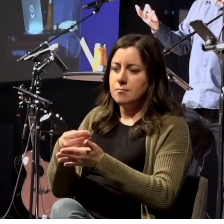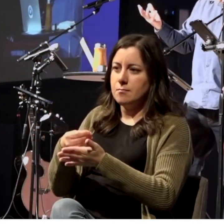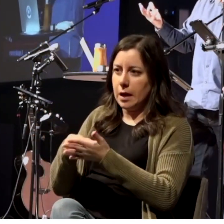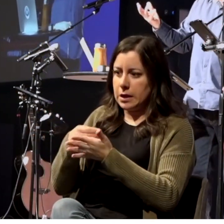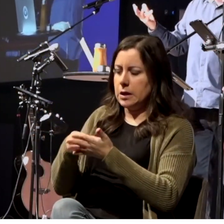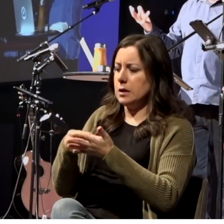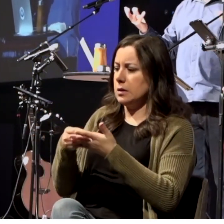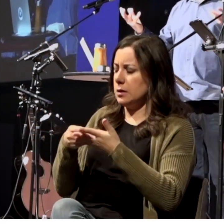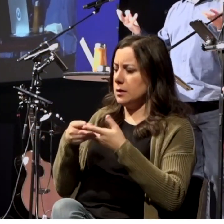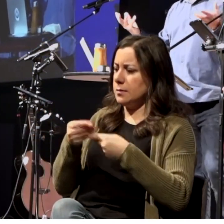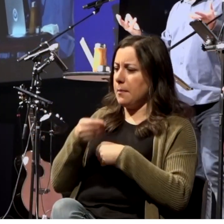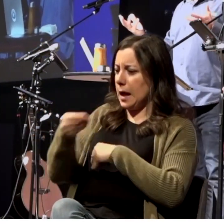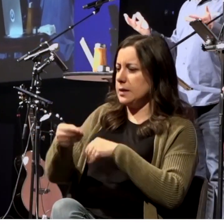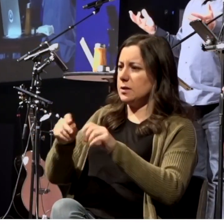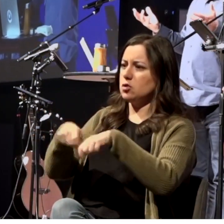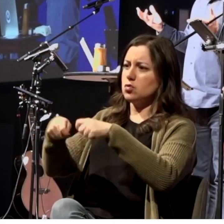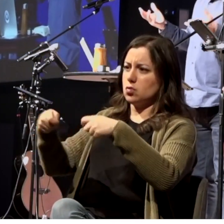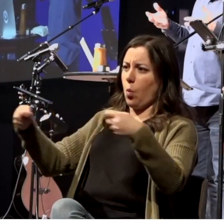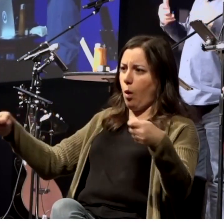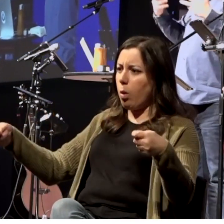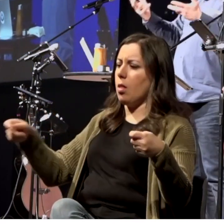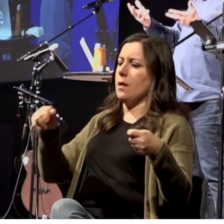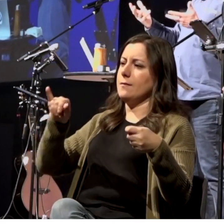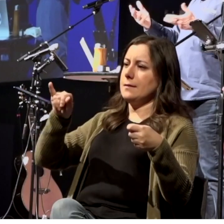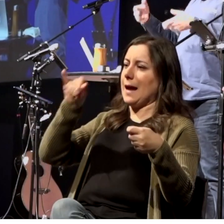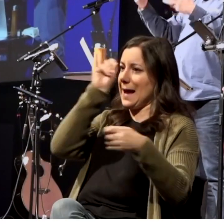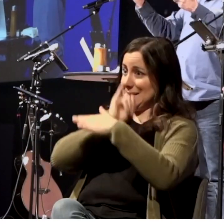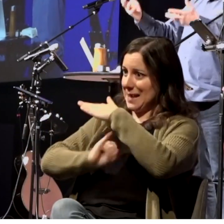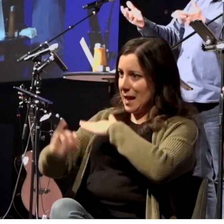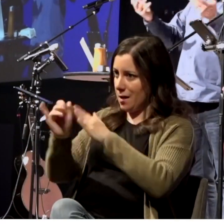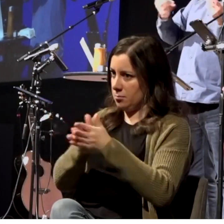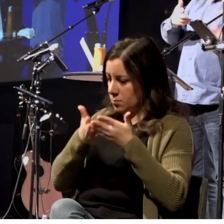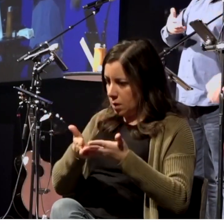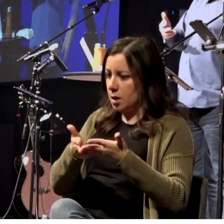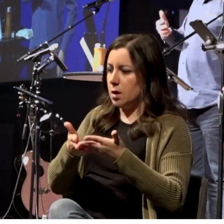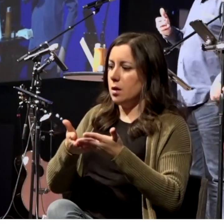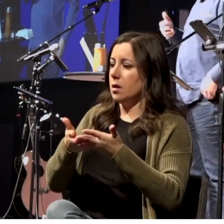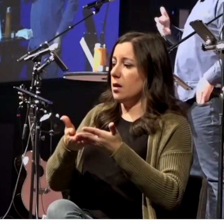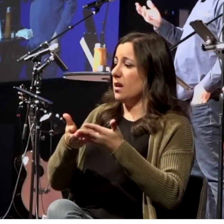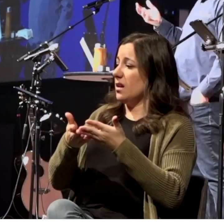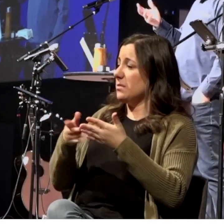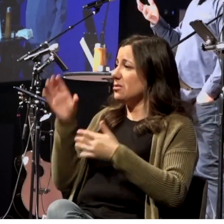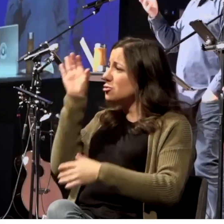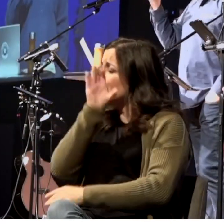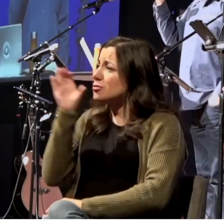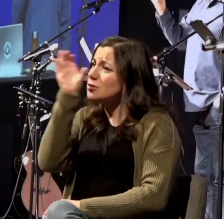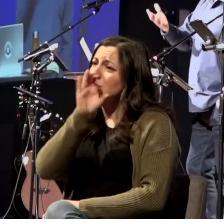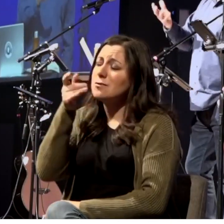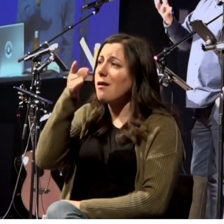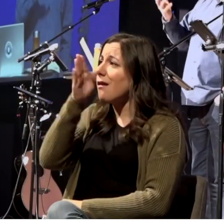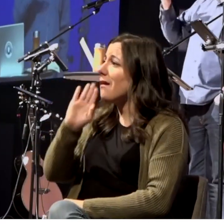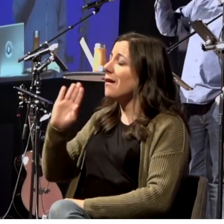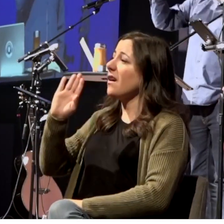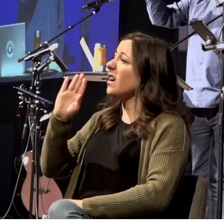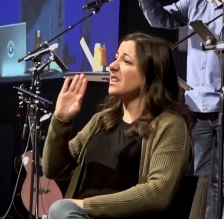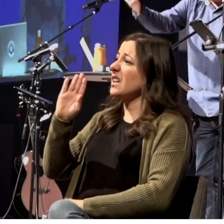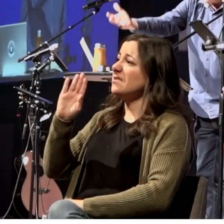no small expenditure, but he still hasn't found God. He's going home just as empty as he came, but he was on a hunger and a